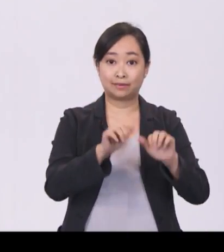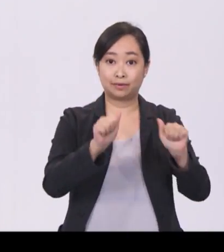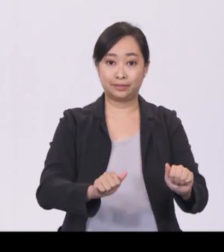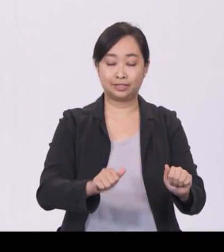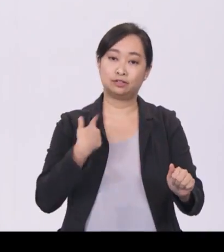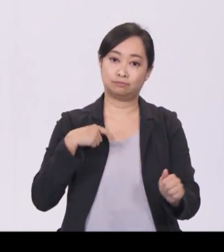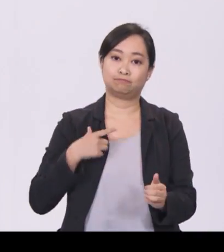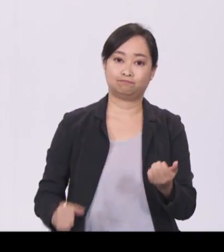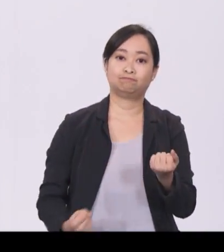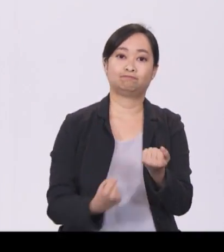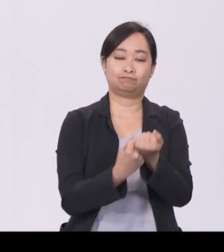competitiveness.